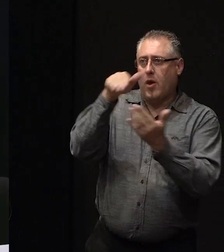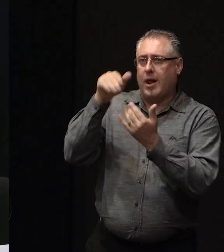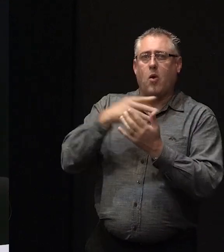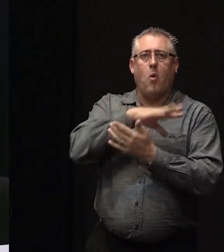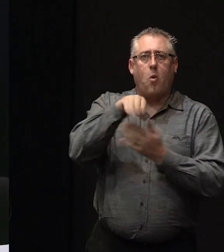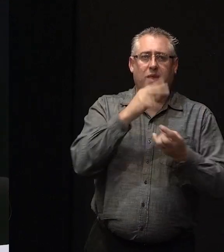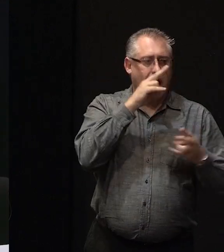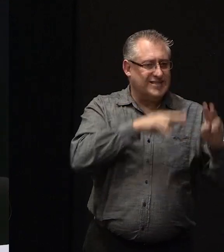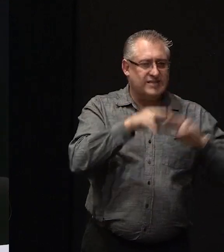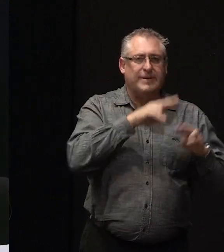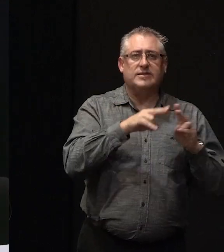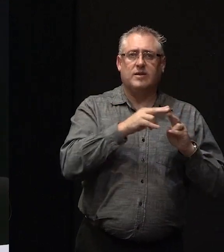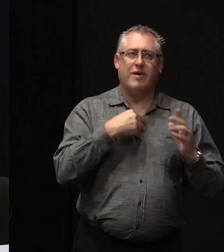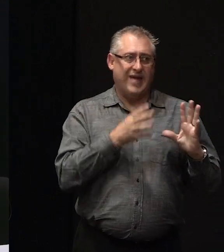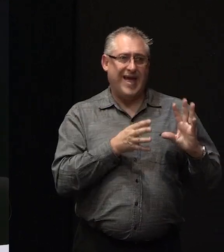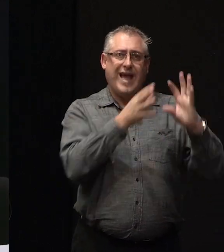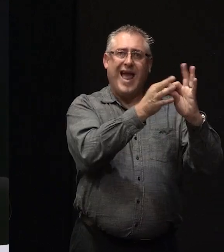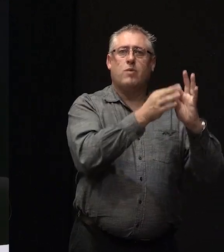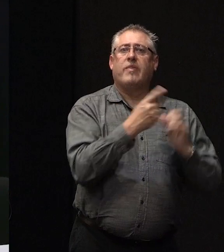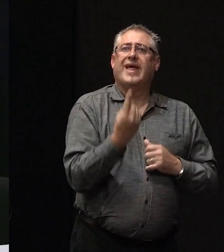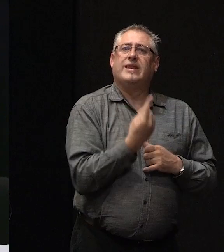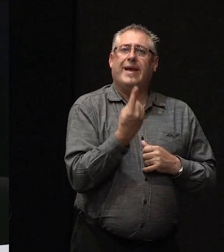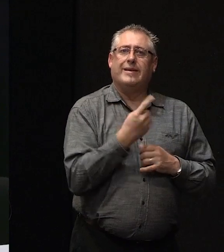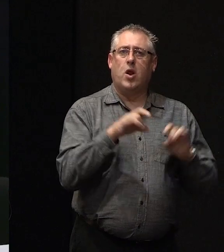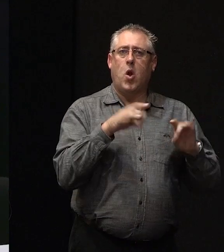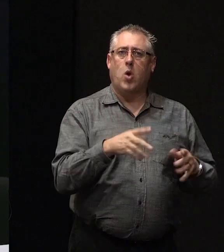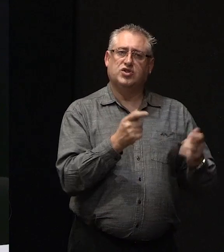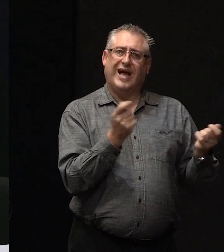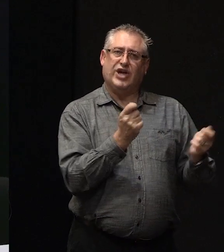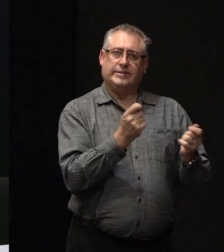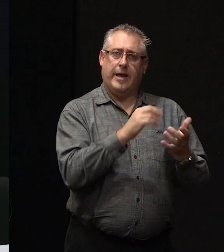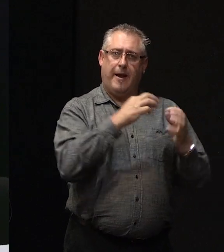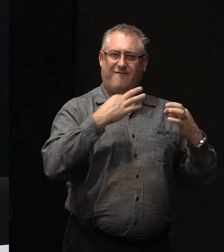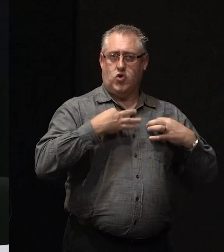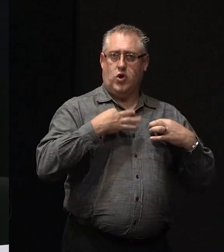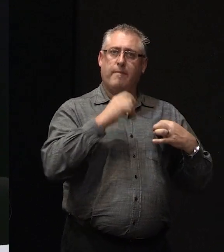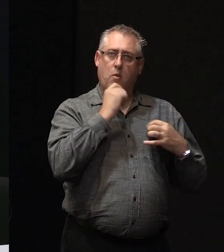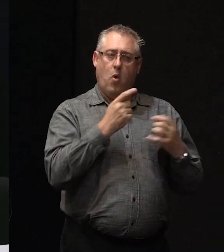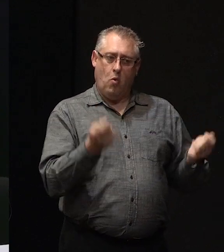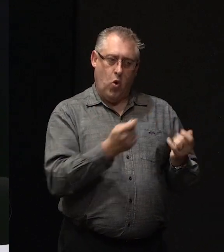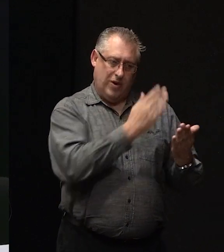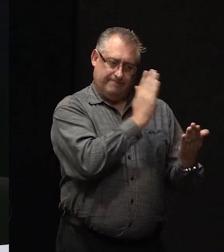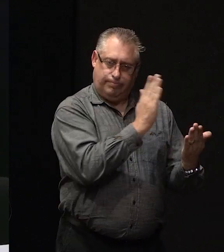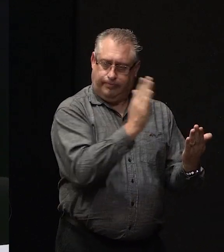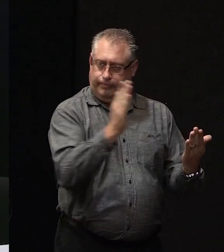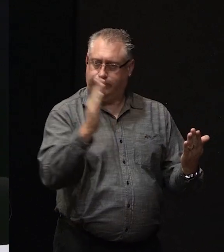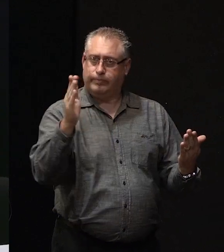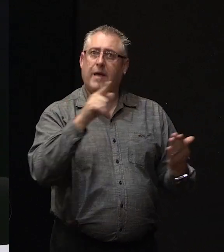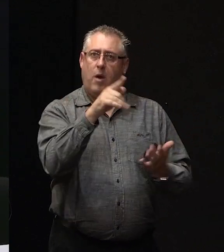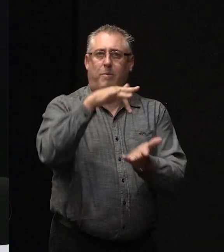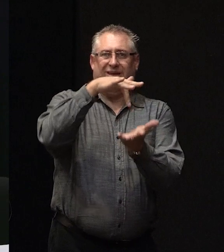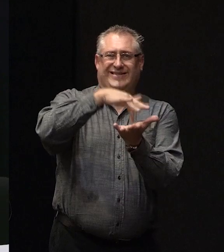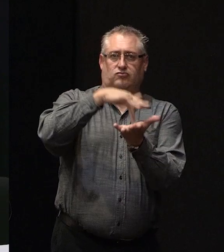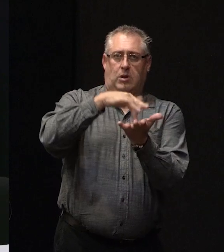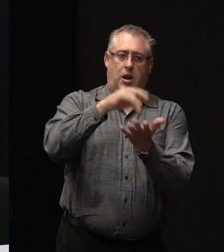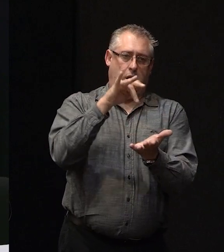properties. We've engaged with an independent loss-adjusting firm that will work across all of those properties, and they will be the central point for coordinating it.